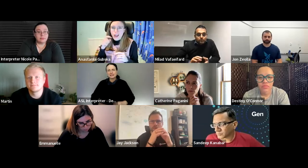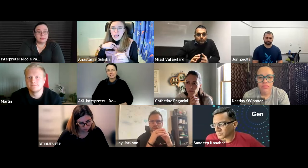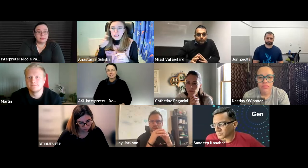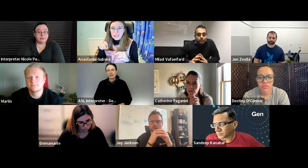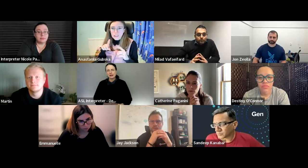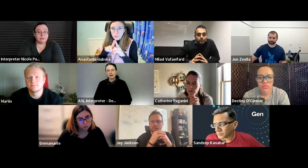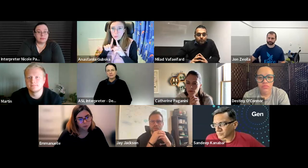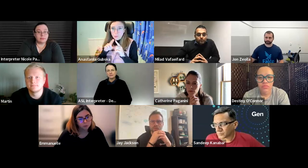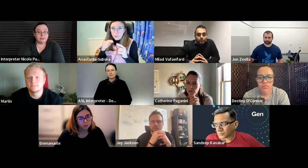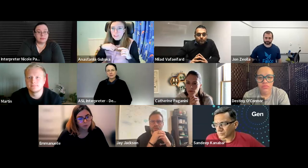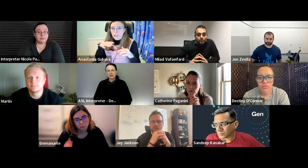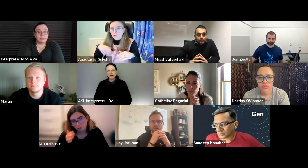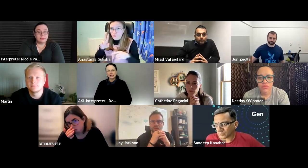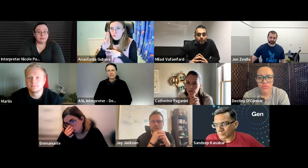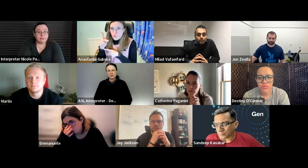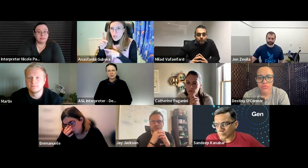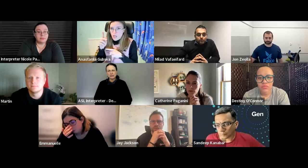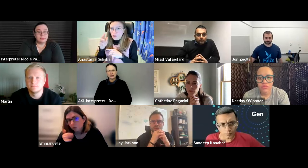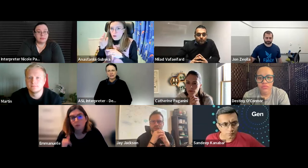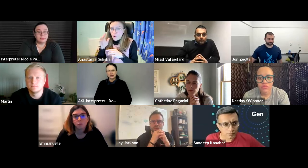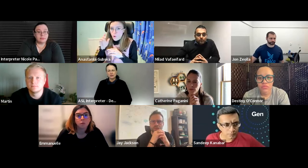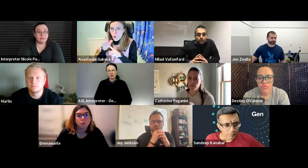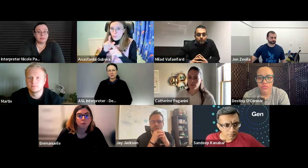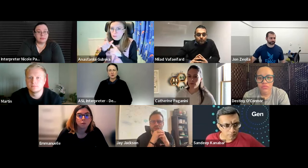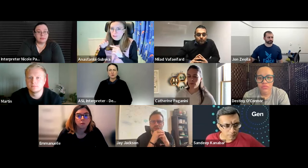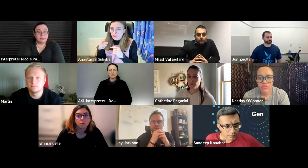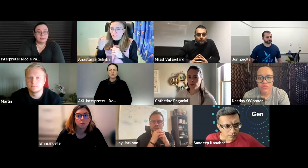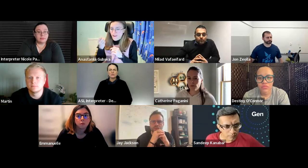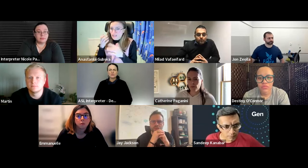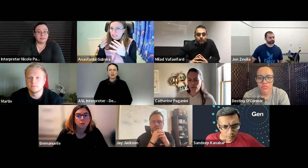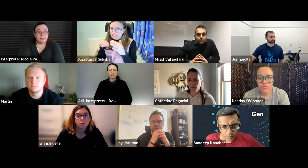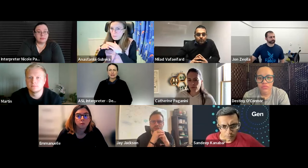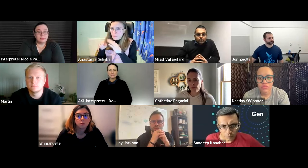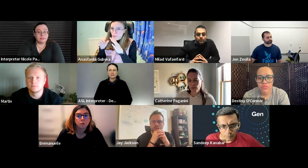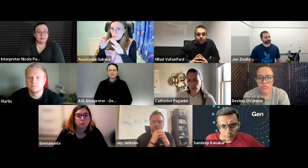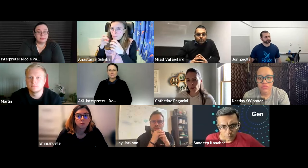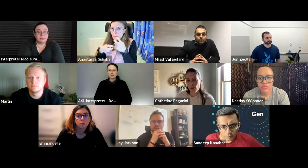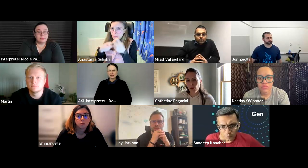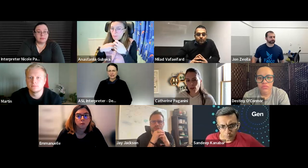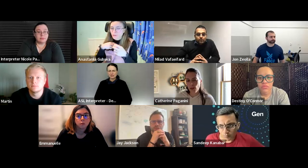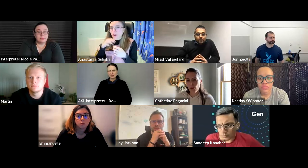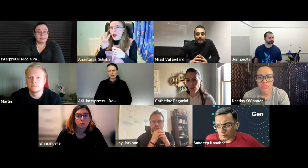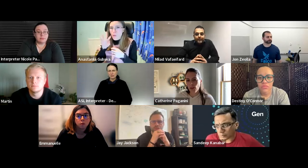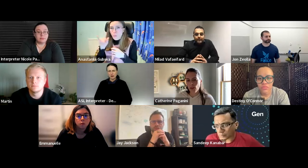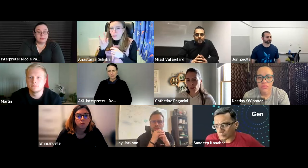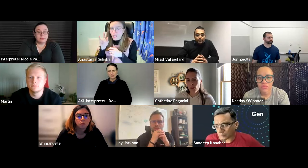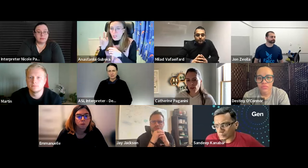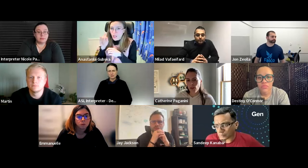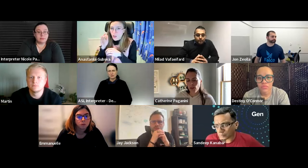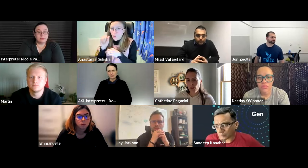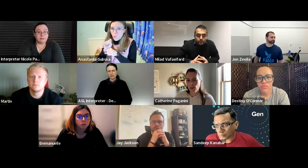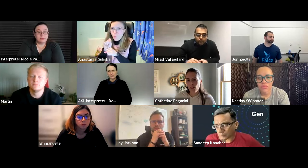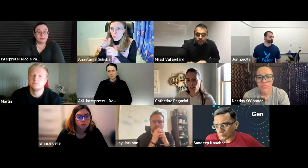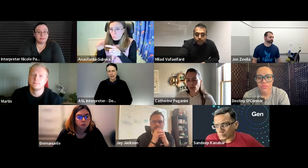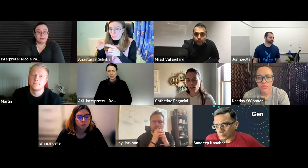astacia saying um i do need um also for like accessibility problems